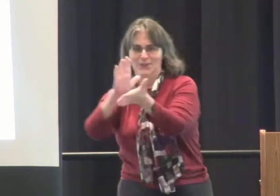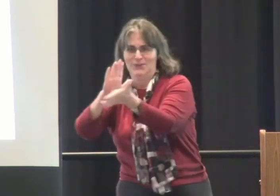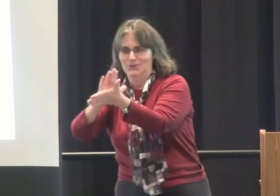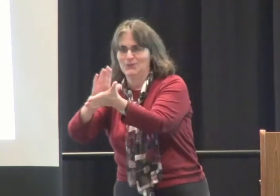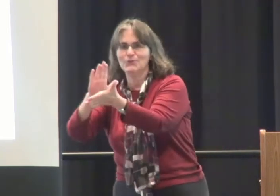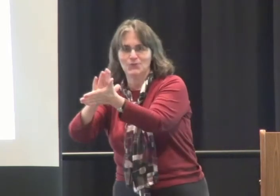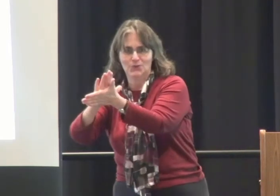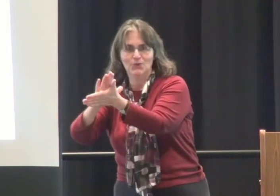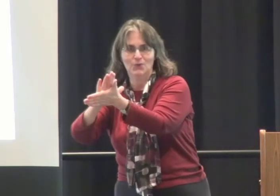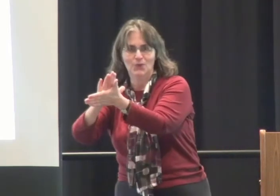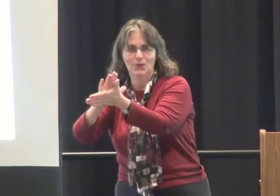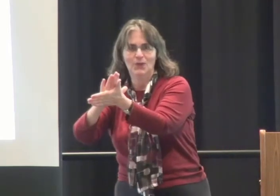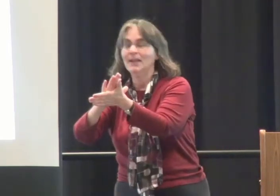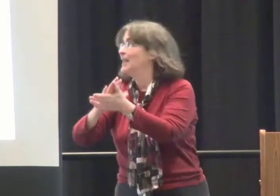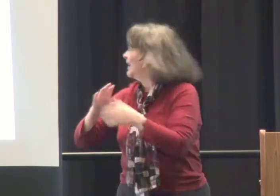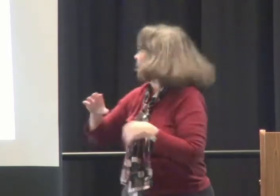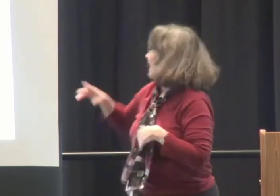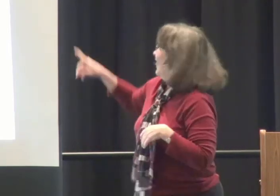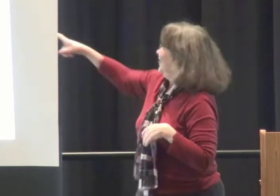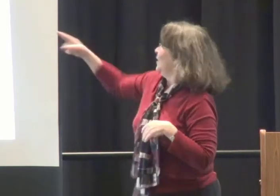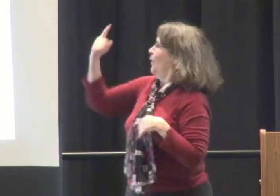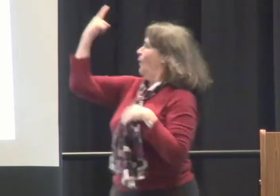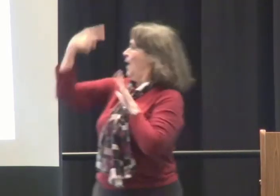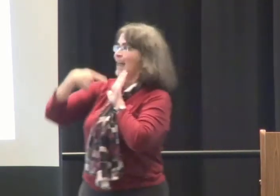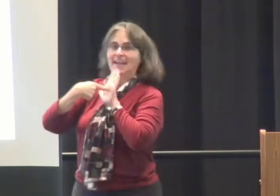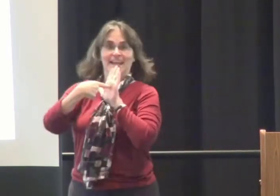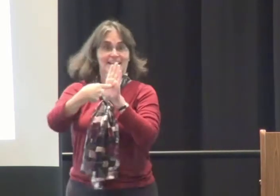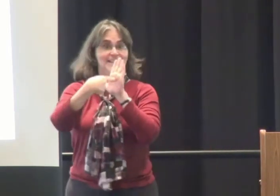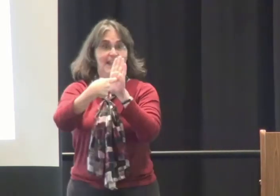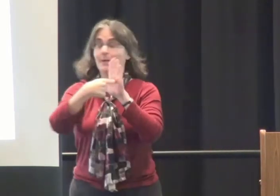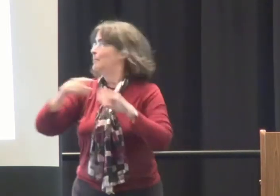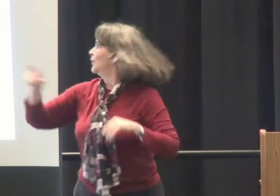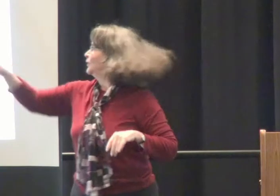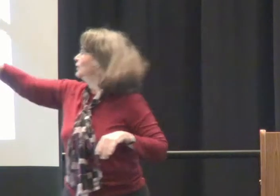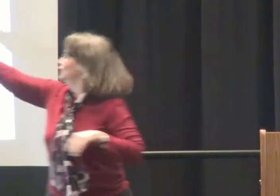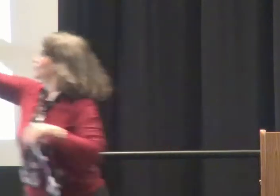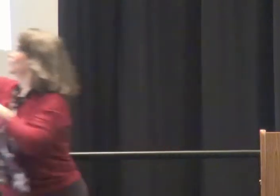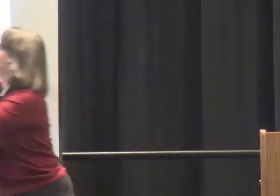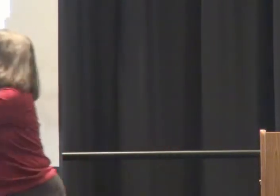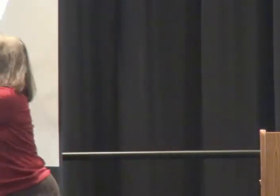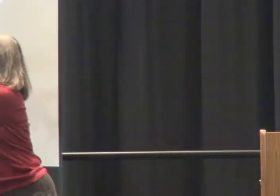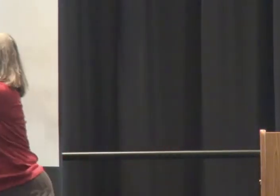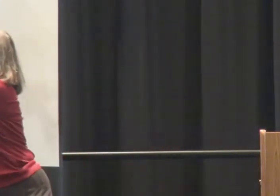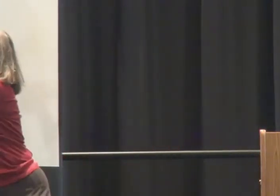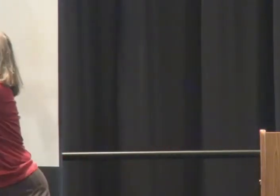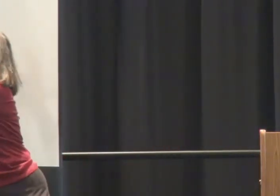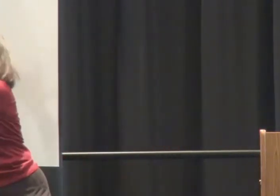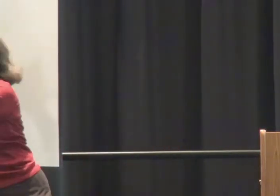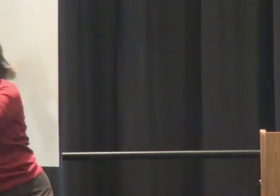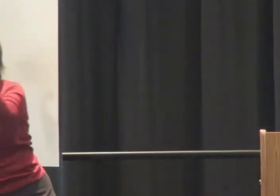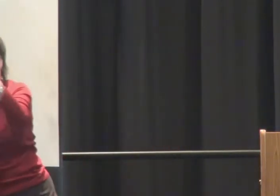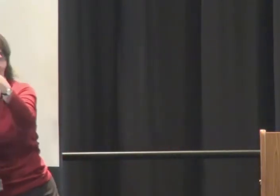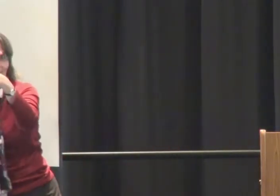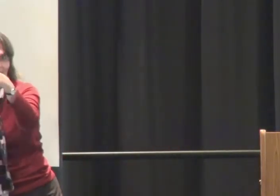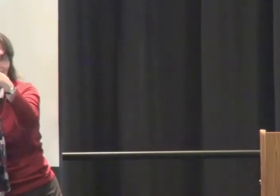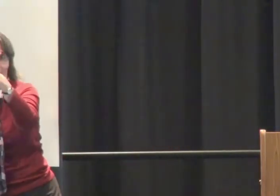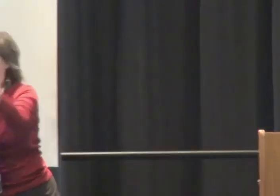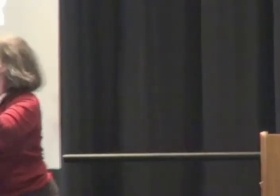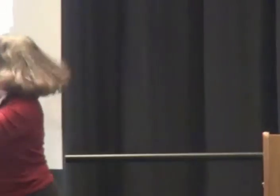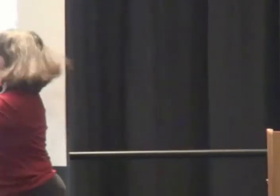Roxanne created for her students, which would allow the connection between home and school for the families. You can see